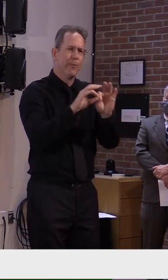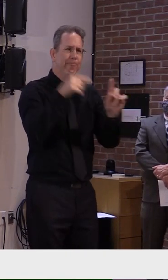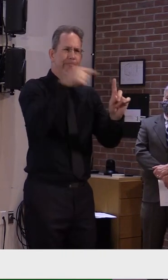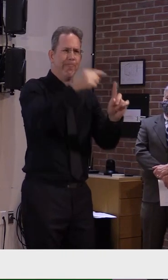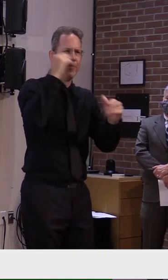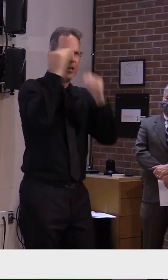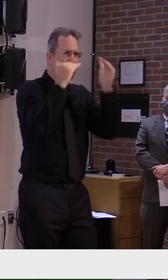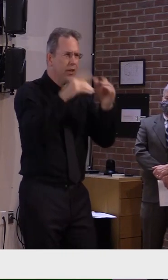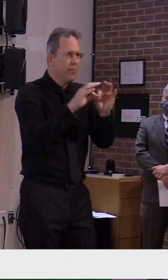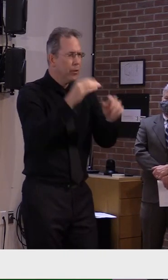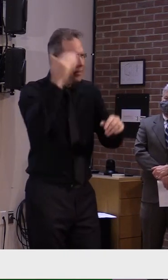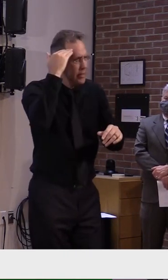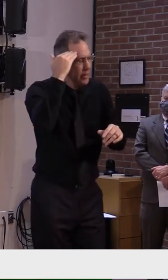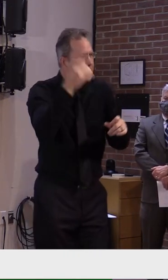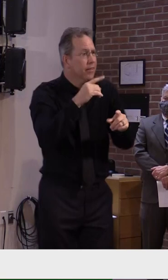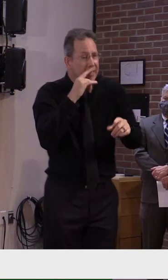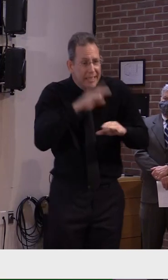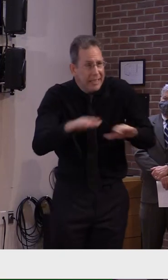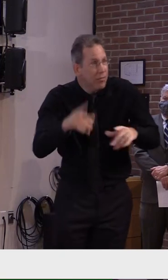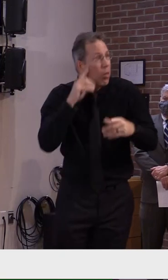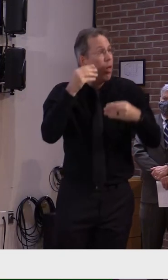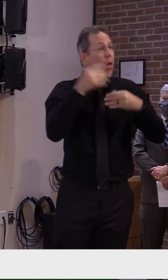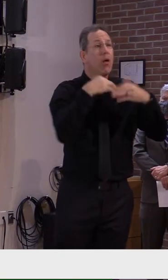spreading the virus at each stop.